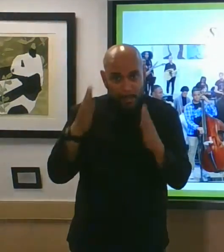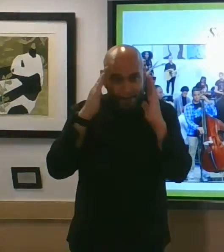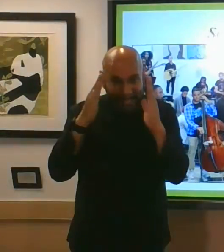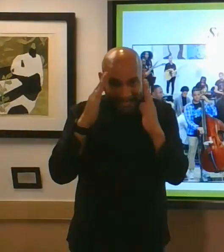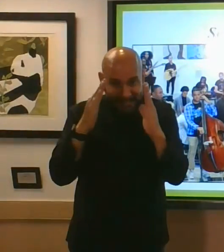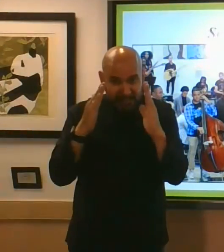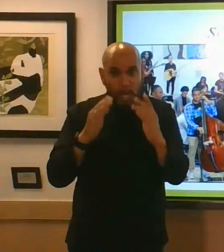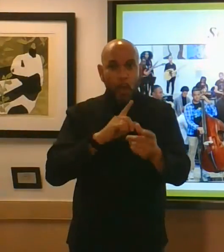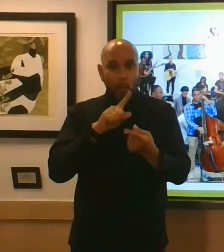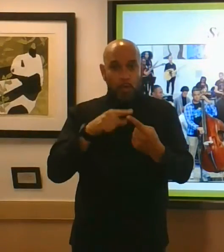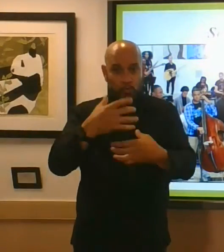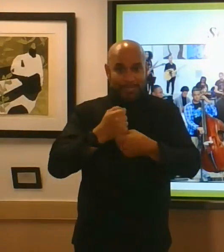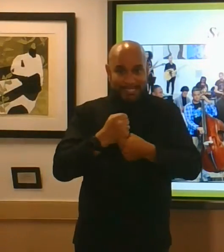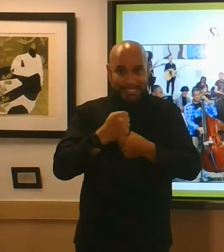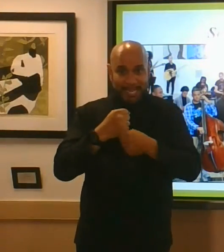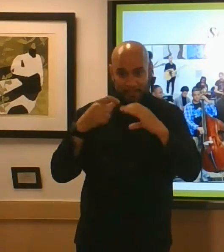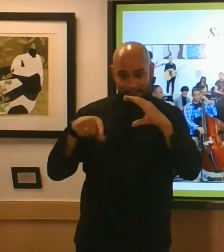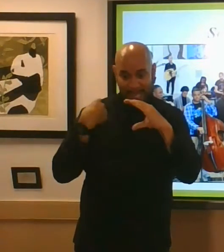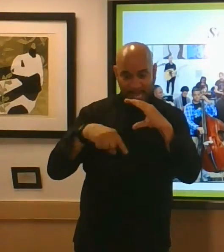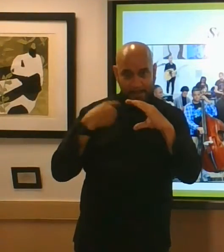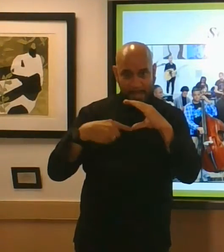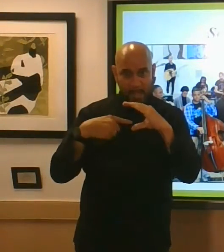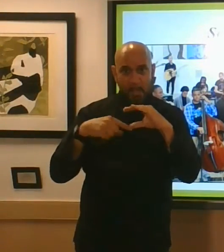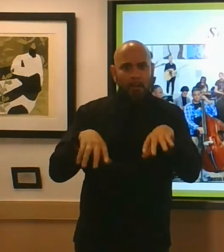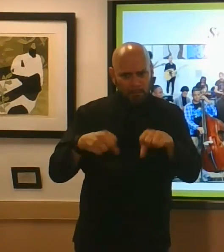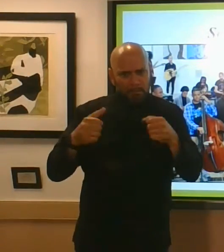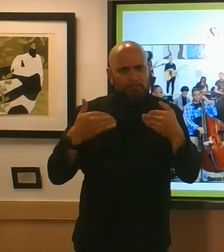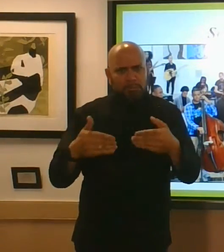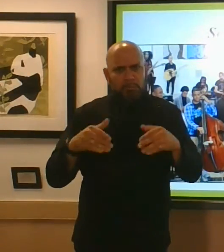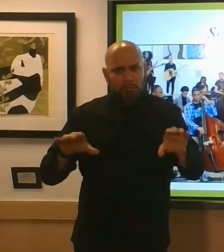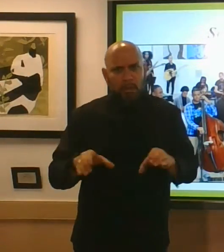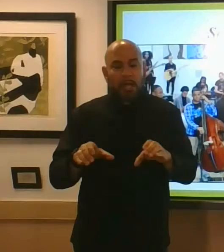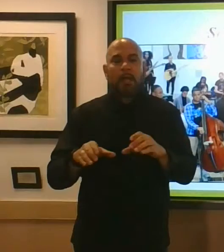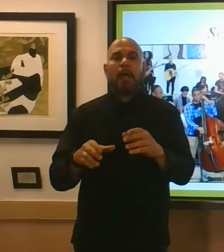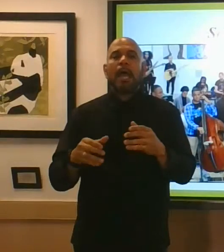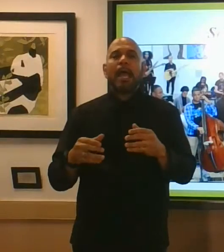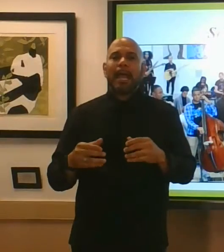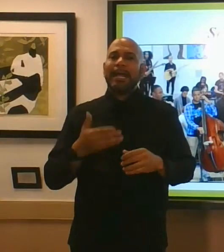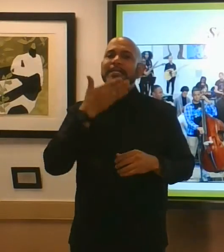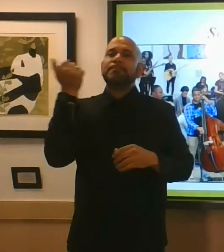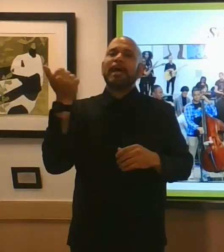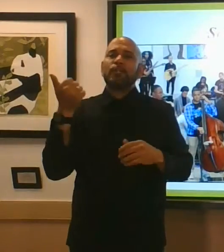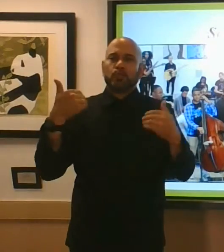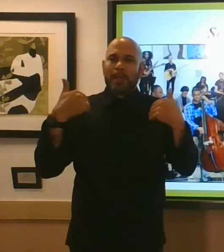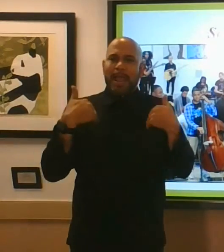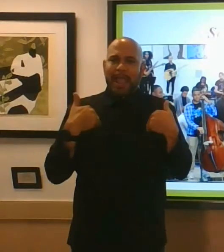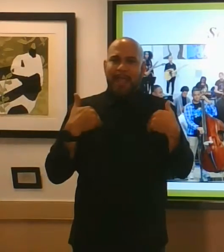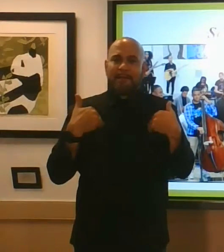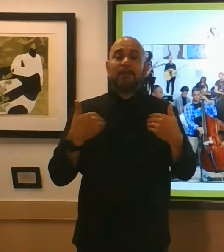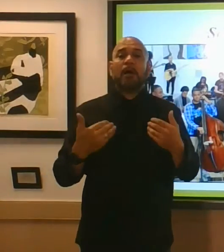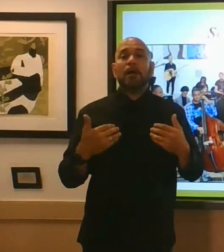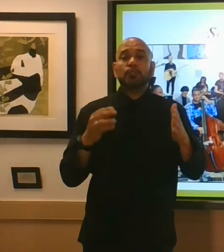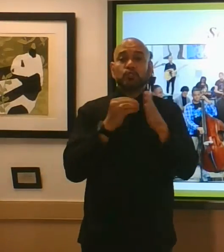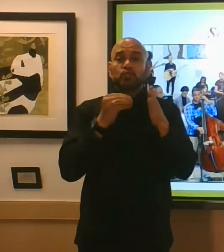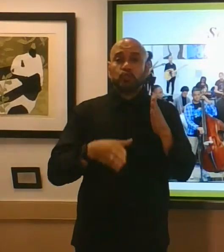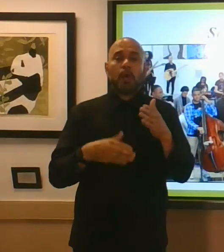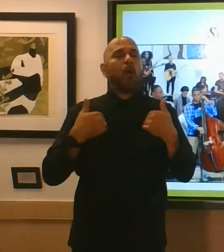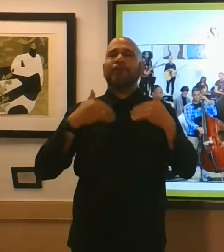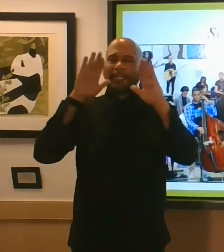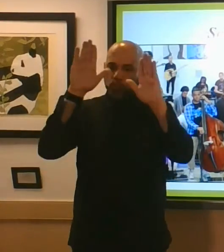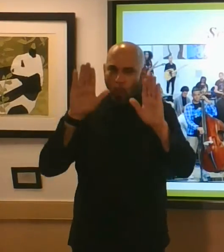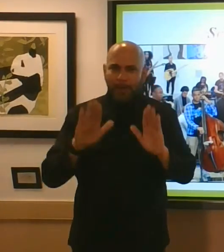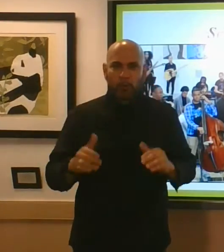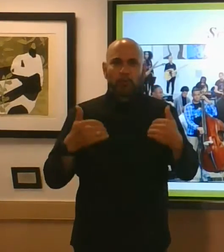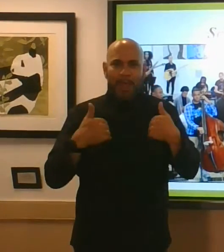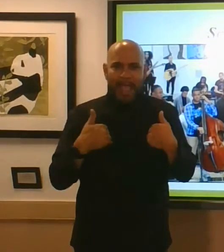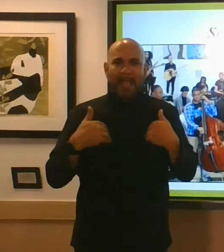electronically and take action it's great to have students speak more than one language we have